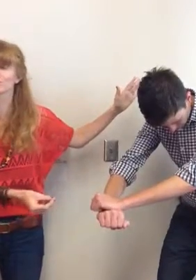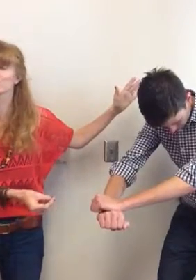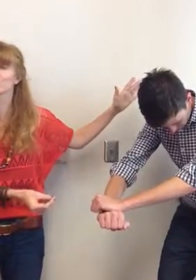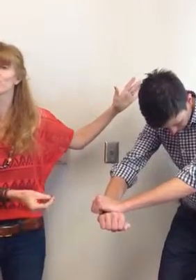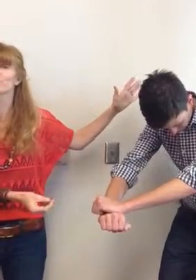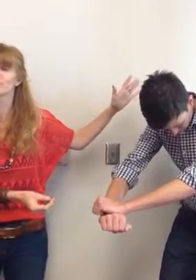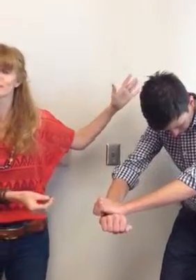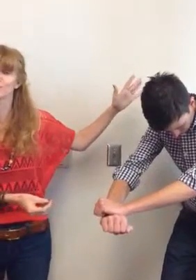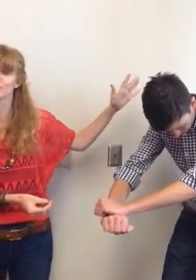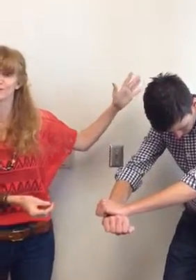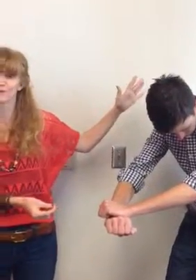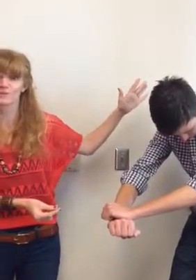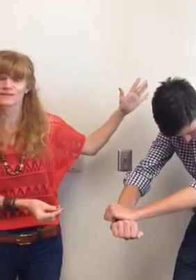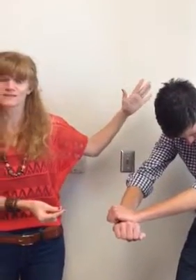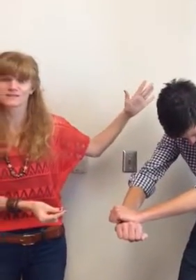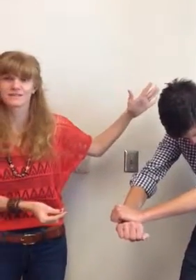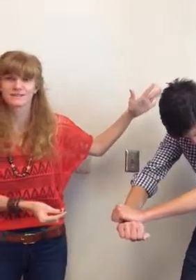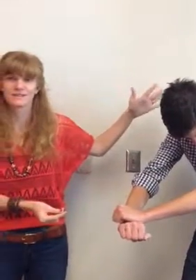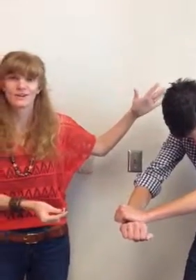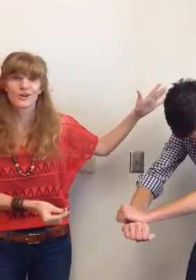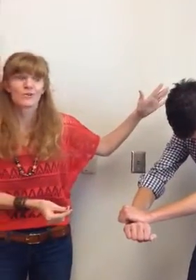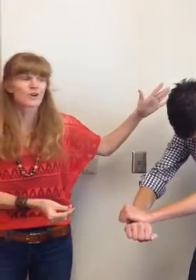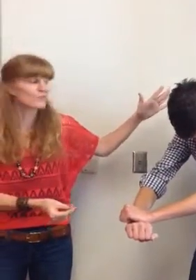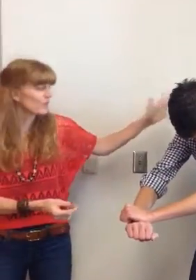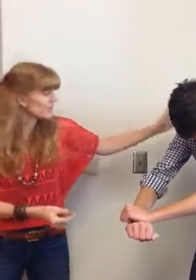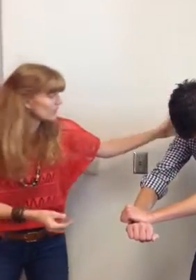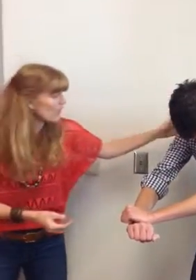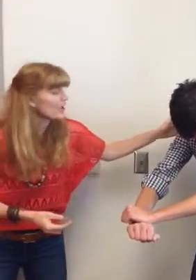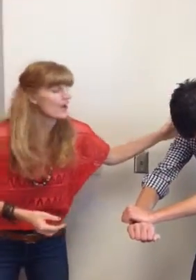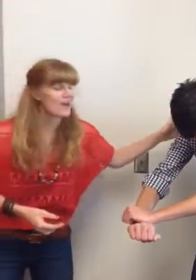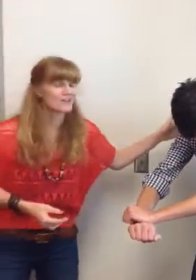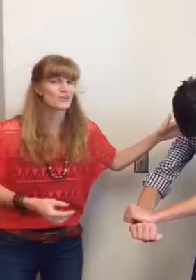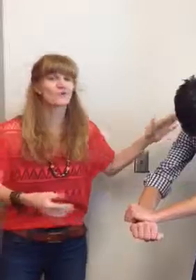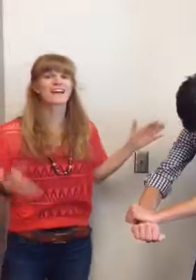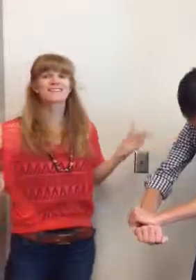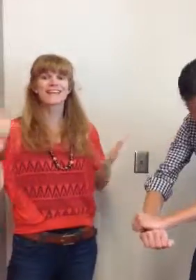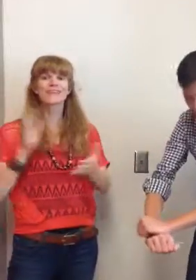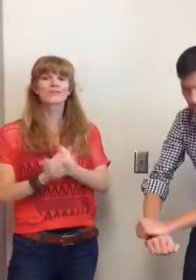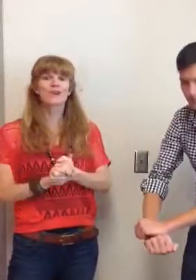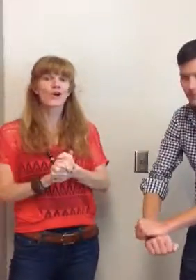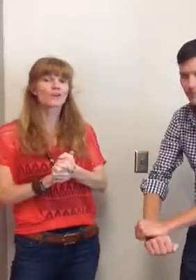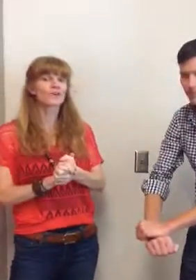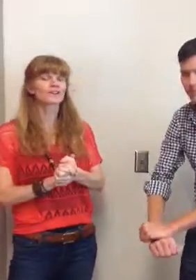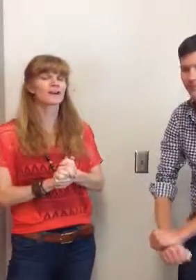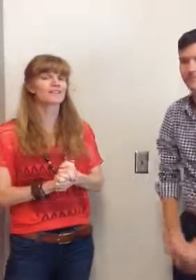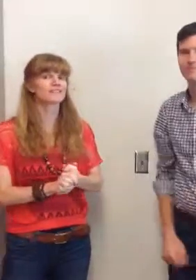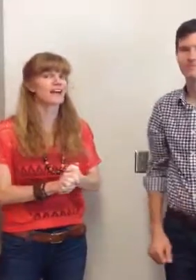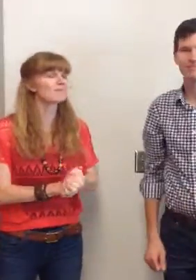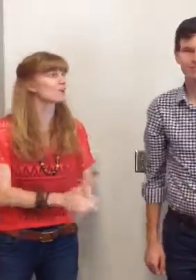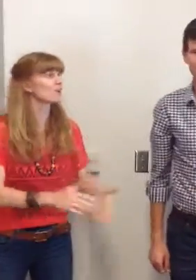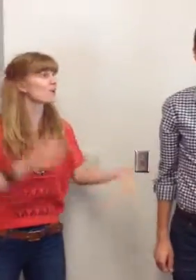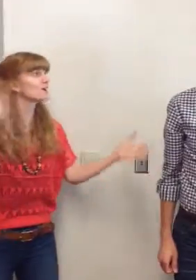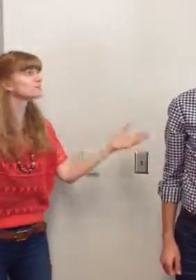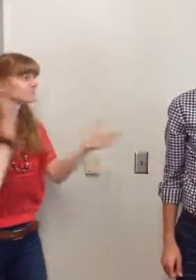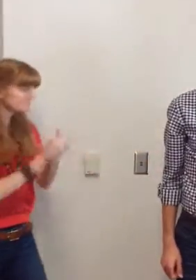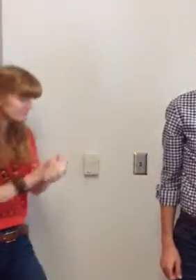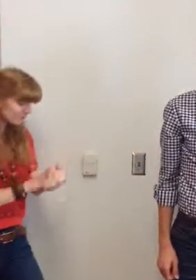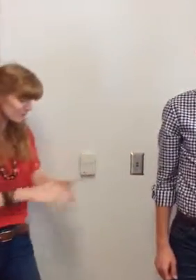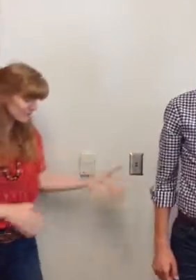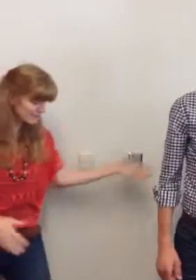historical figures in one of those moments? Wonderful. Thank you, Noah. When I say hit it for Noah, you're going to cup one time. Hit it for Noah. Perfect.